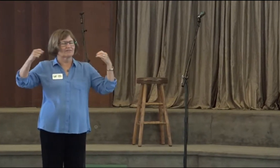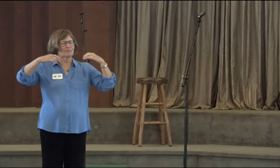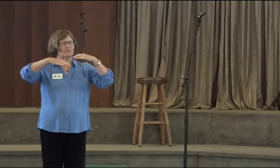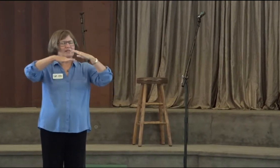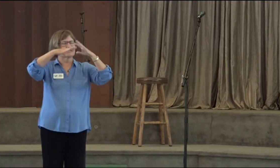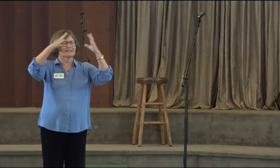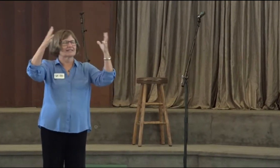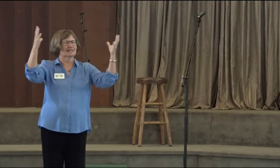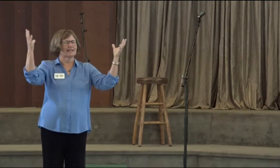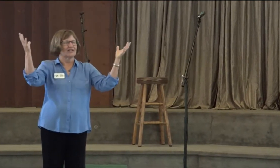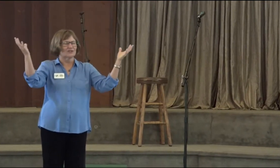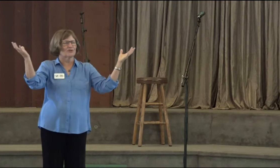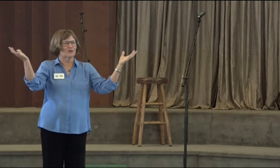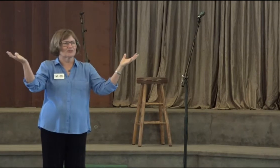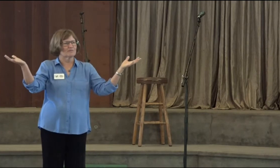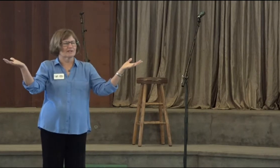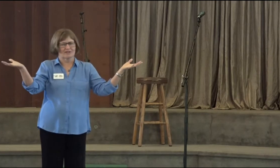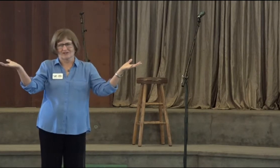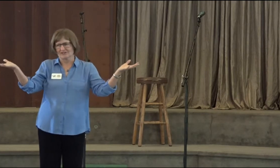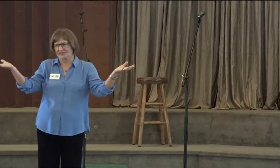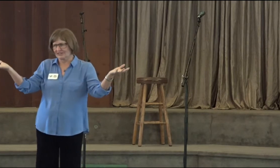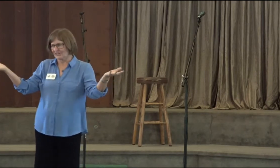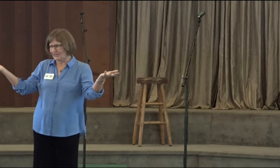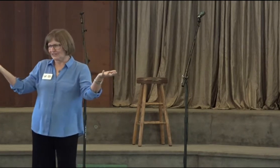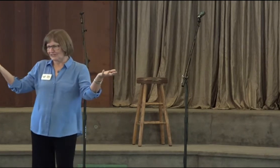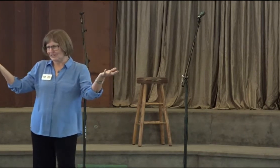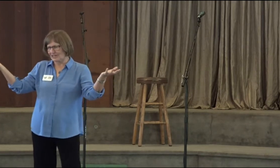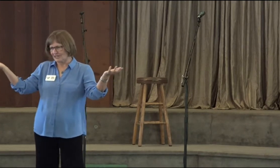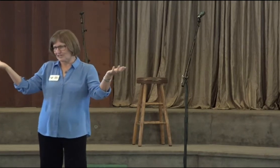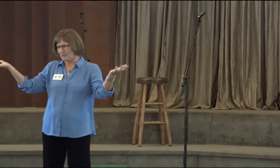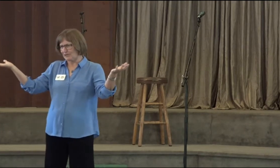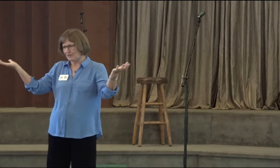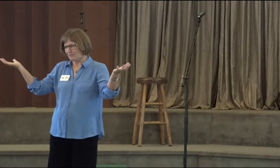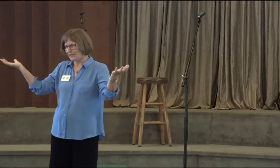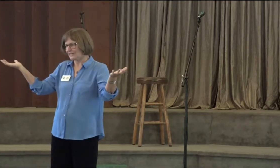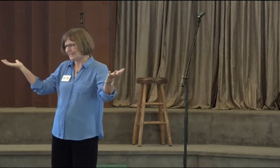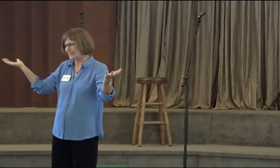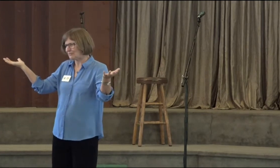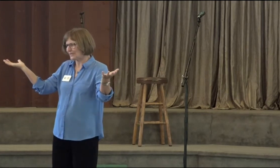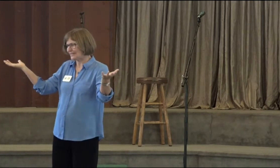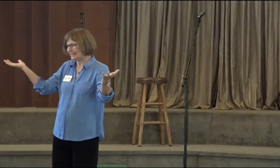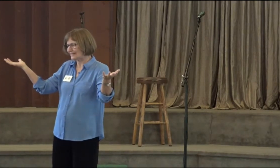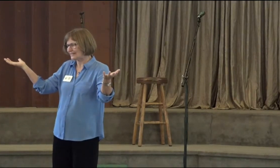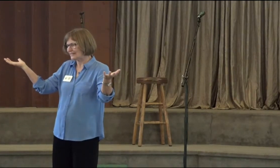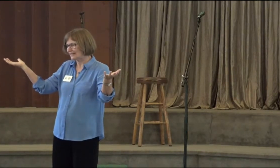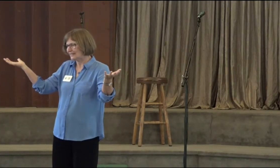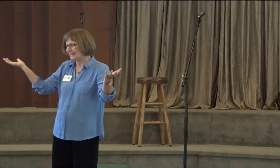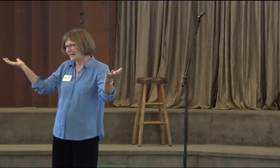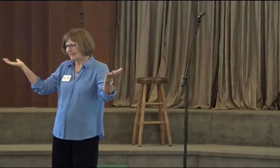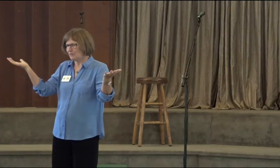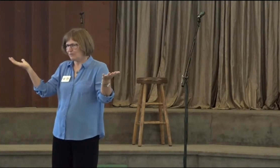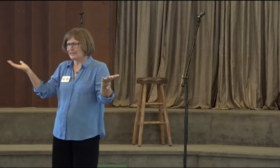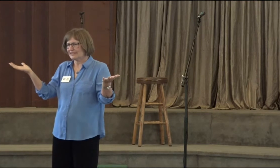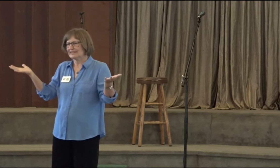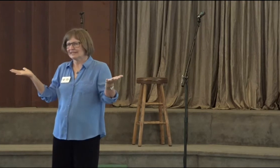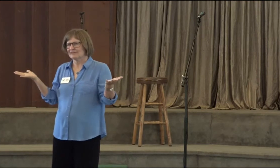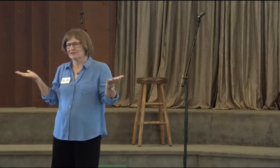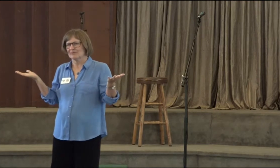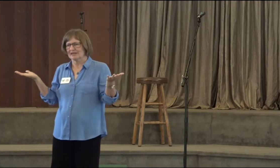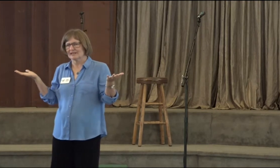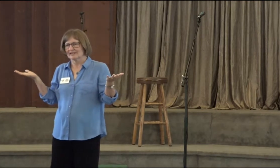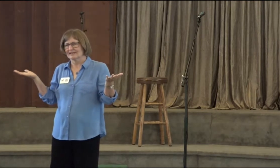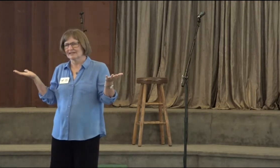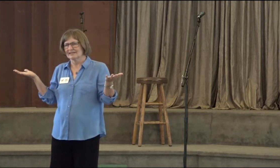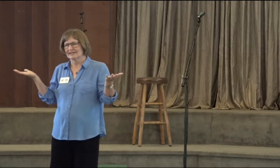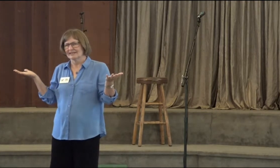I love the presence. Joel Goldsmith calls the God spirit presence, the presence. This presence is